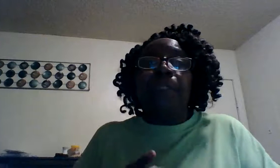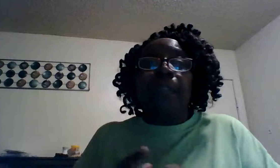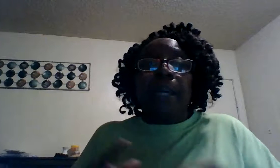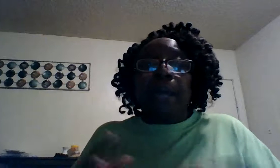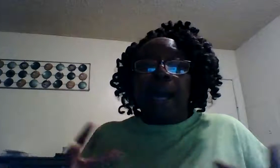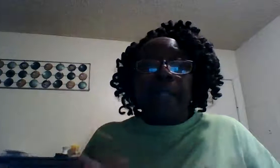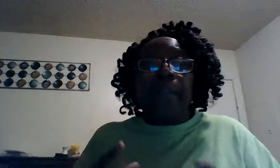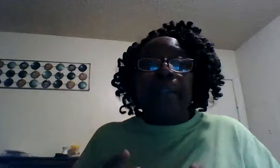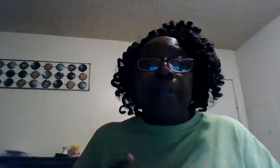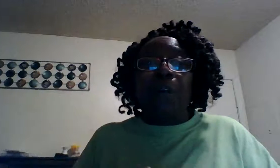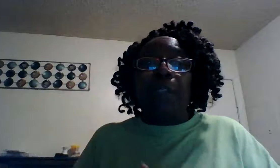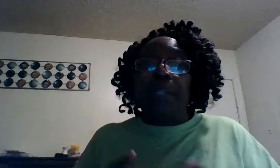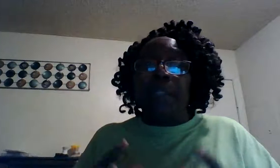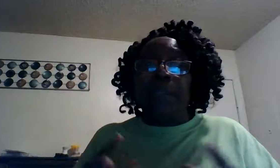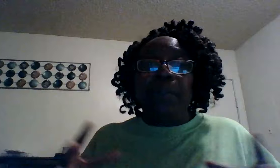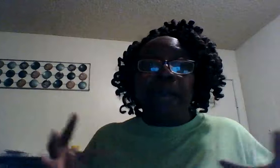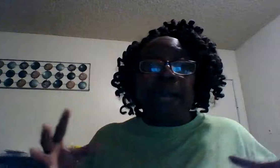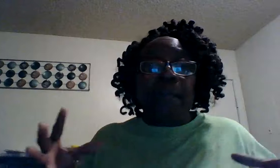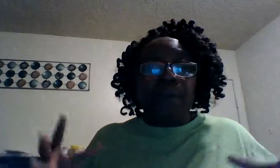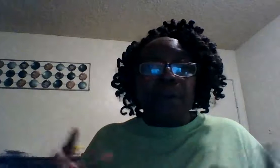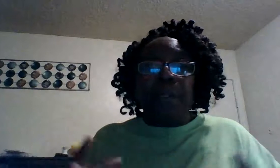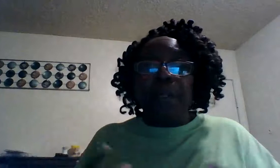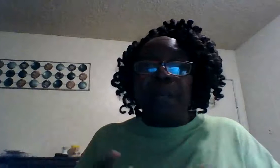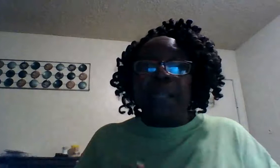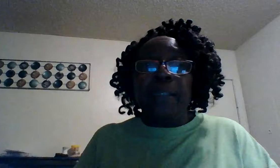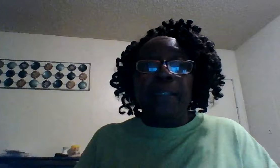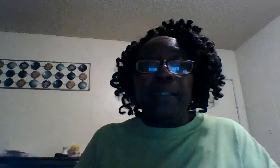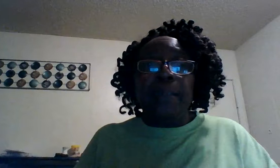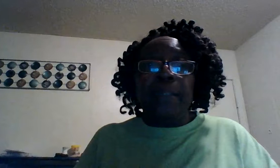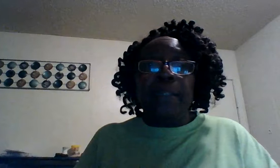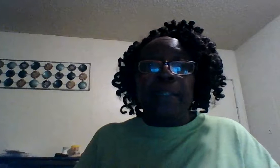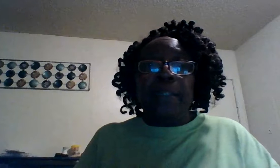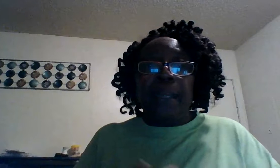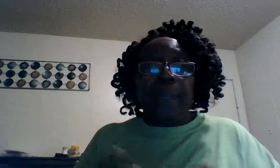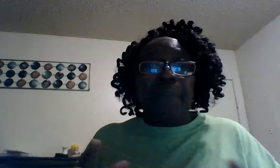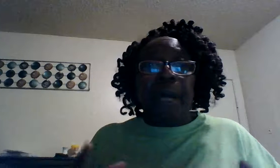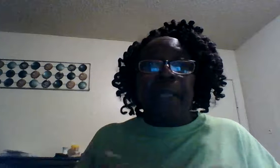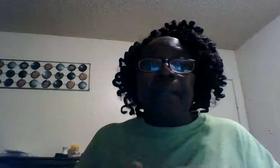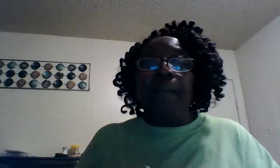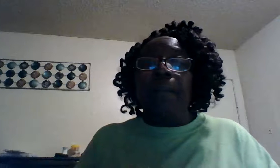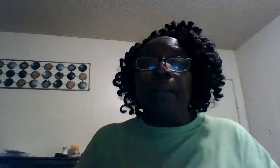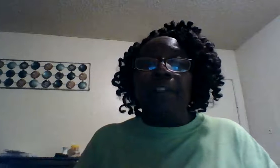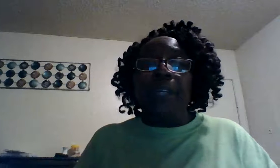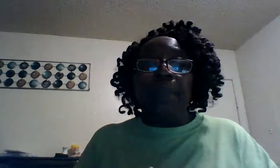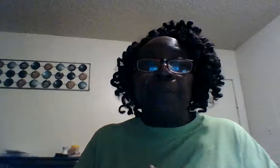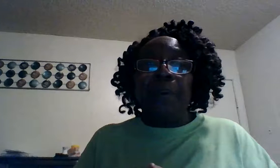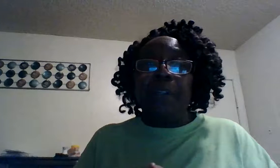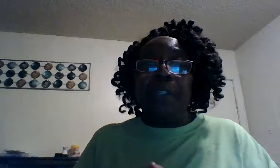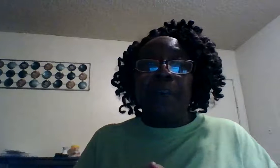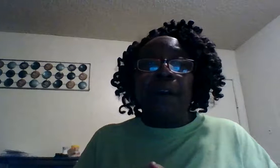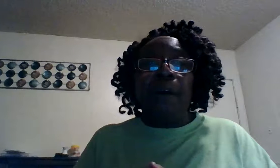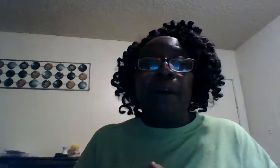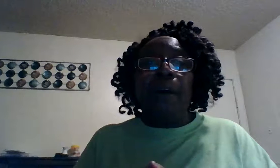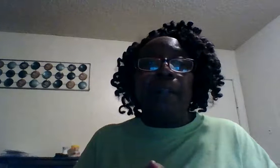and I hear his voice say you gotta walk in my love let my love shed abroad in your heart